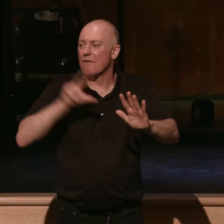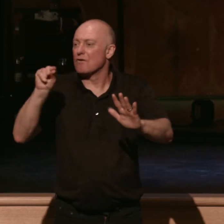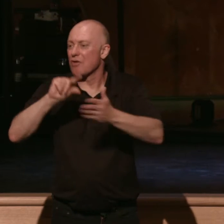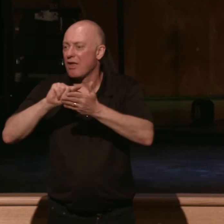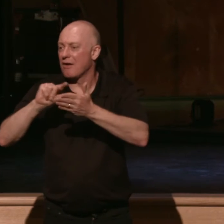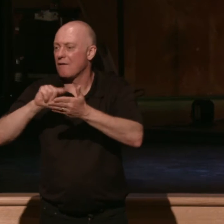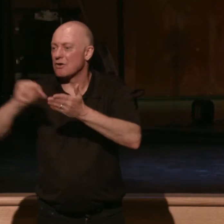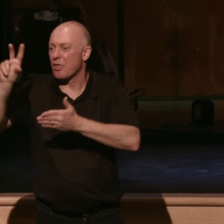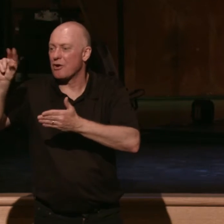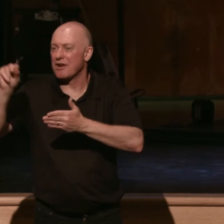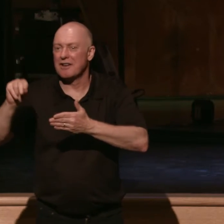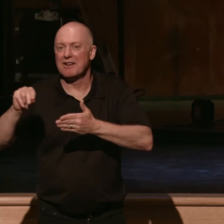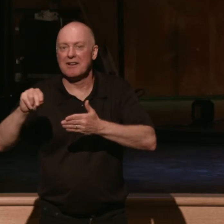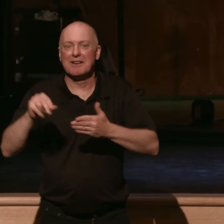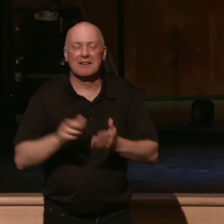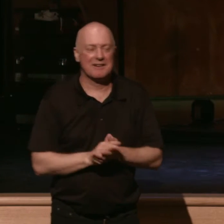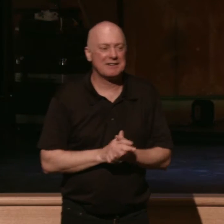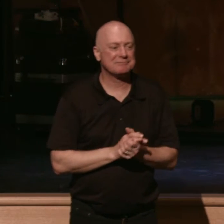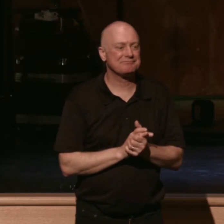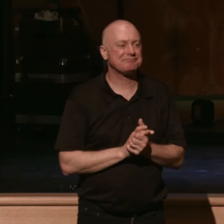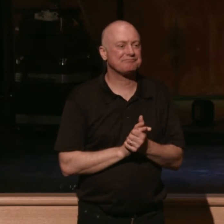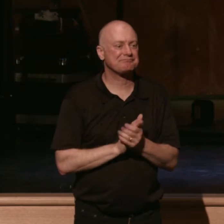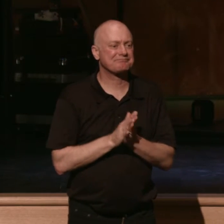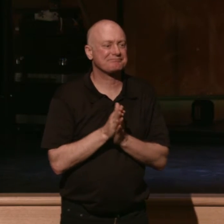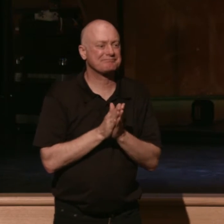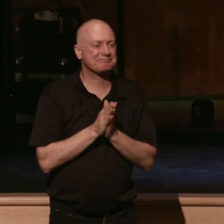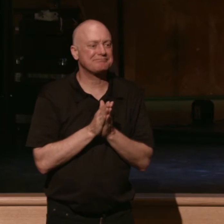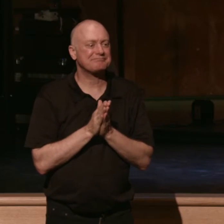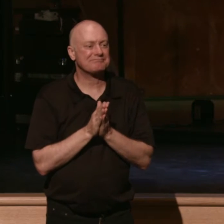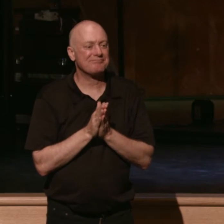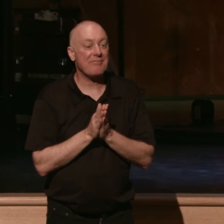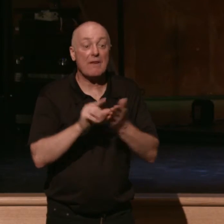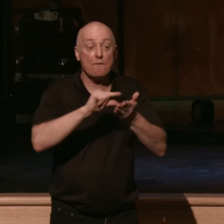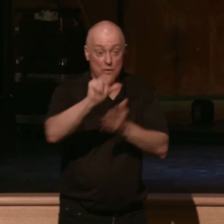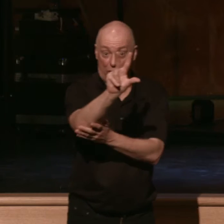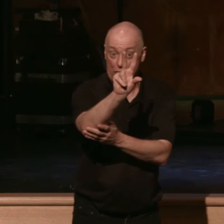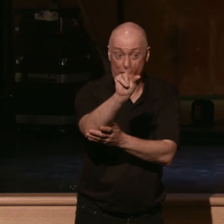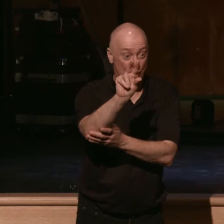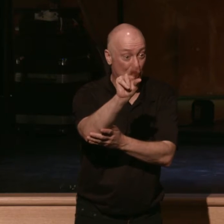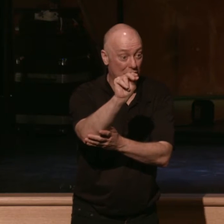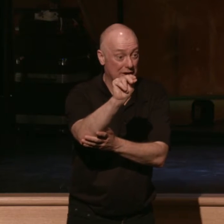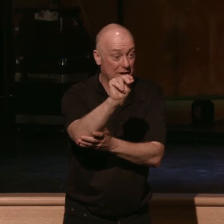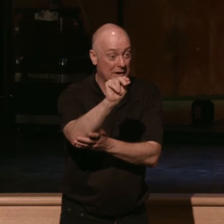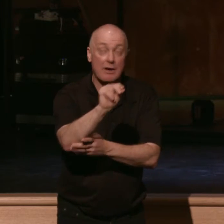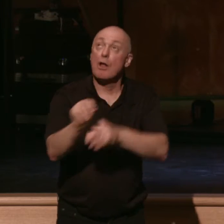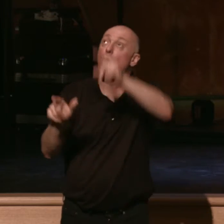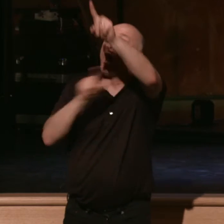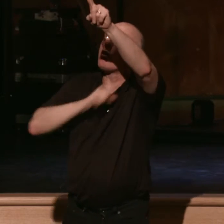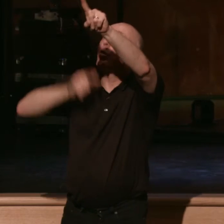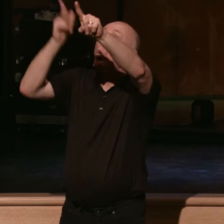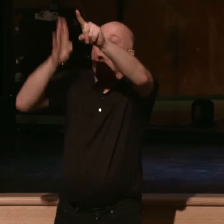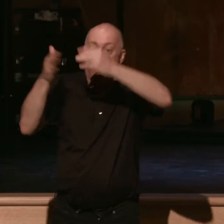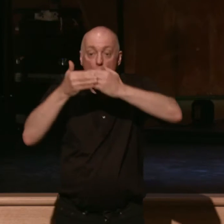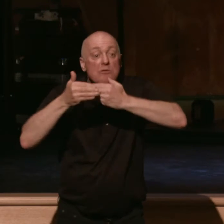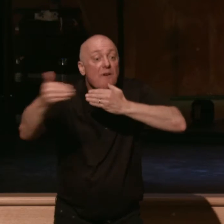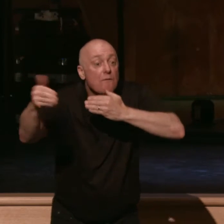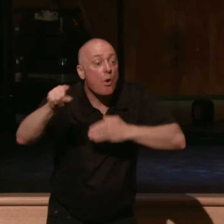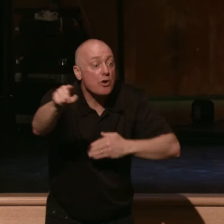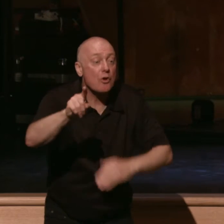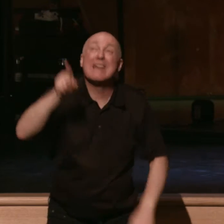You can save verse 31 for the next point. Verse 30. He, the Lord your God, who goes before you, will himself fight for